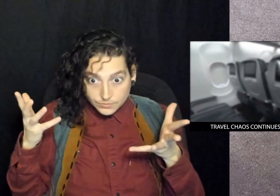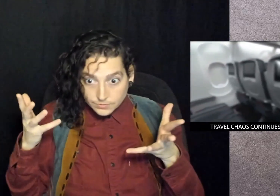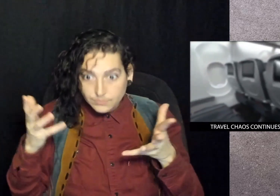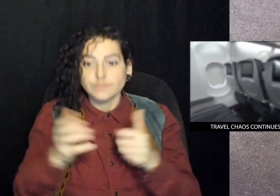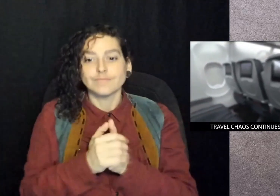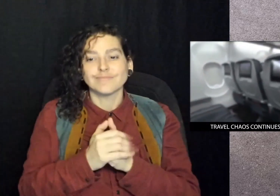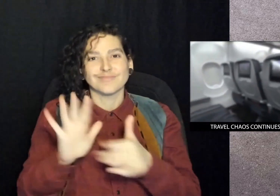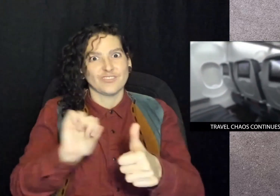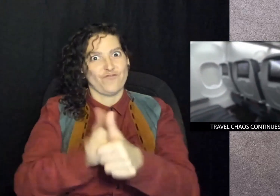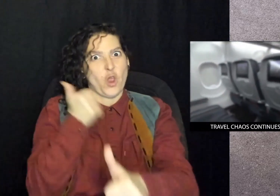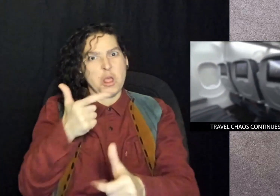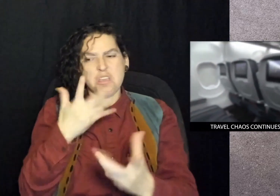avoid frustration.